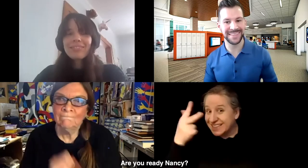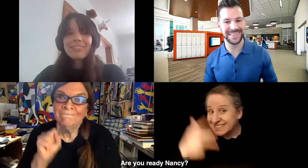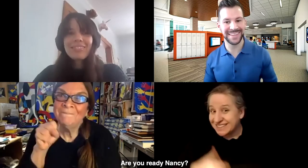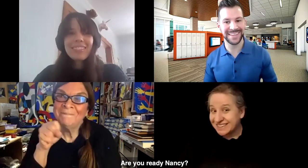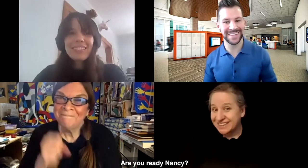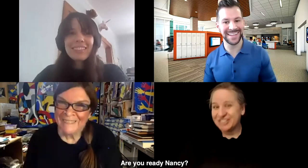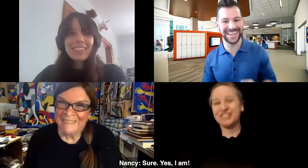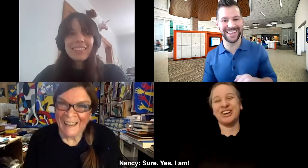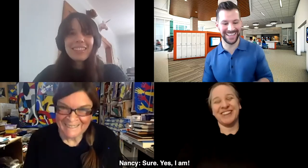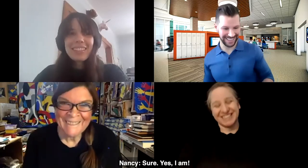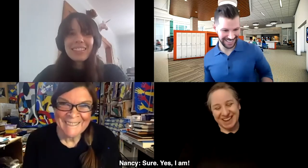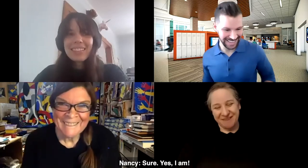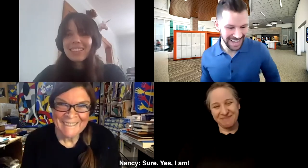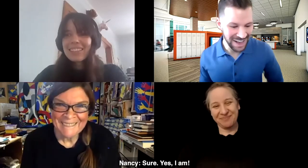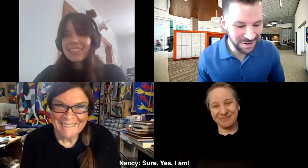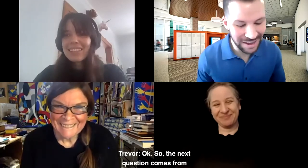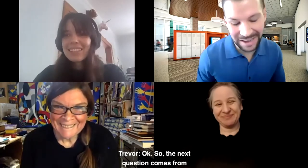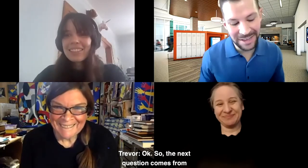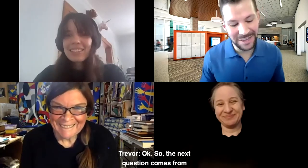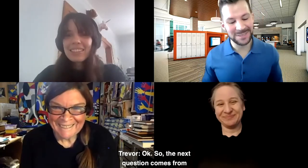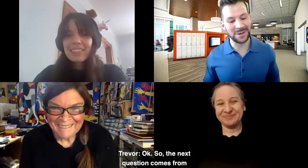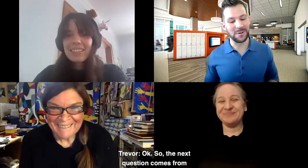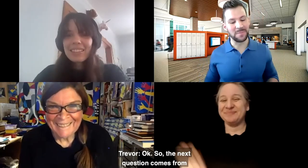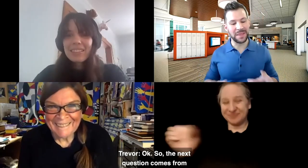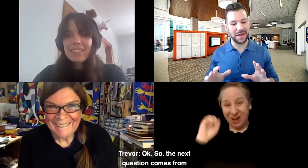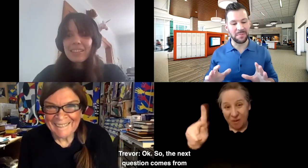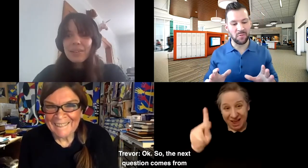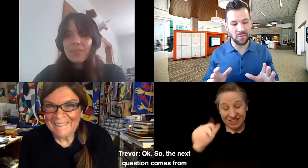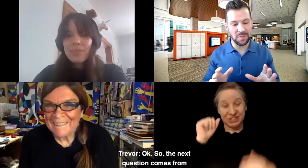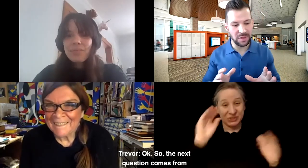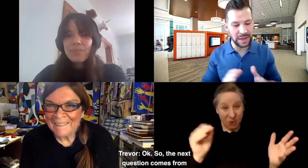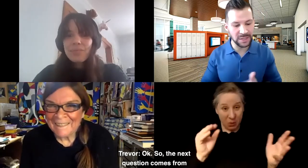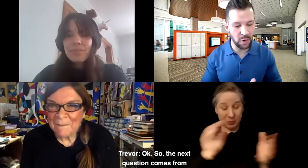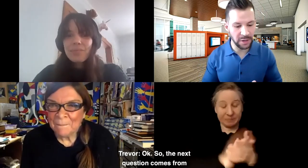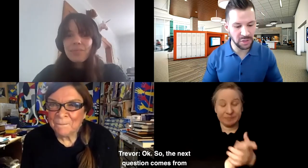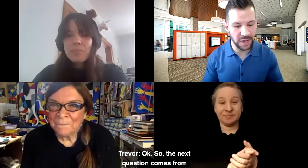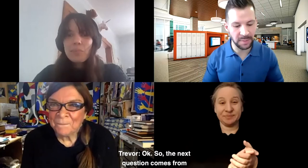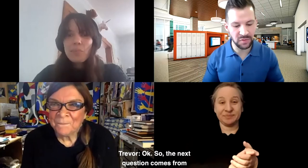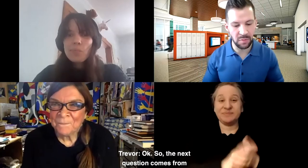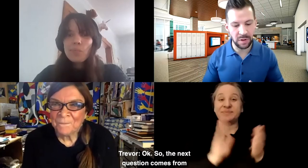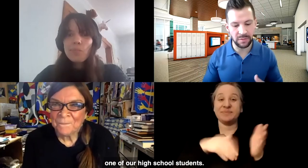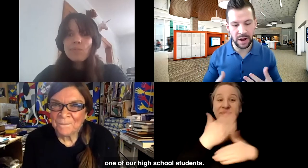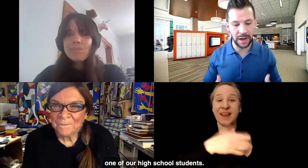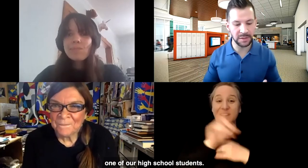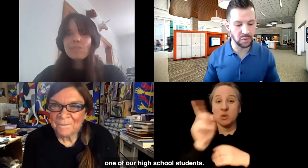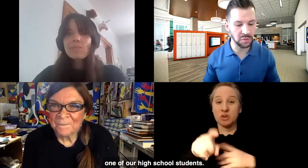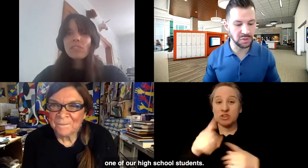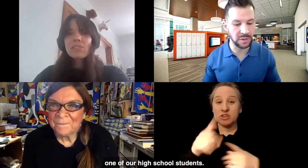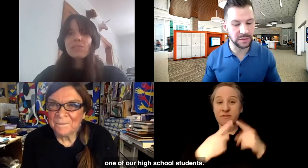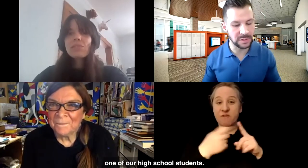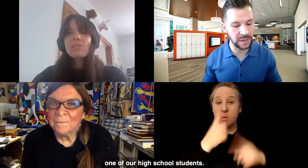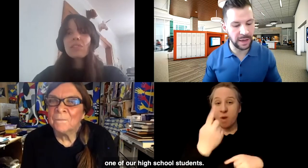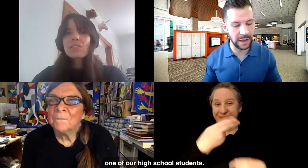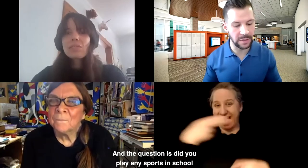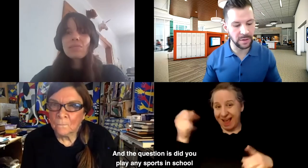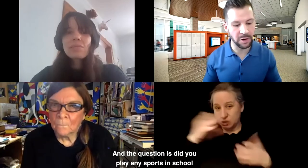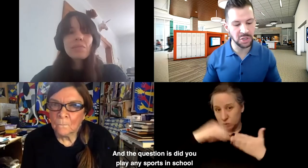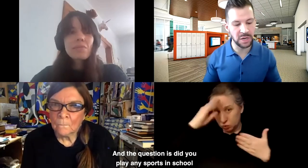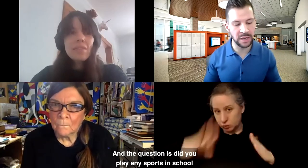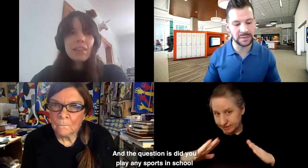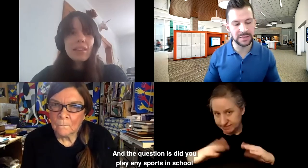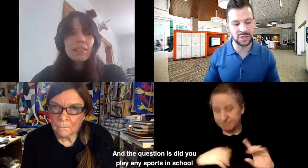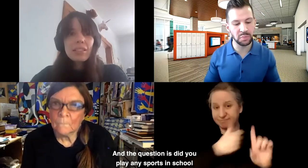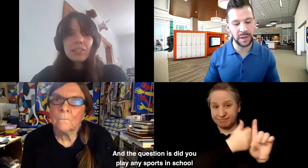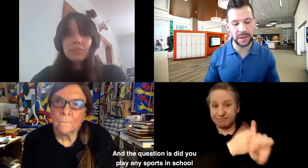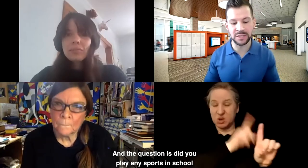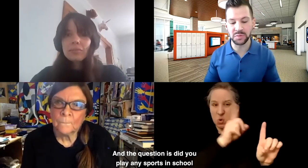signing. Sure. Yes, I am. Trevor speaking. So the next question comes from one of our high school students. And the